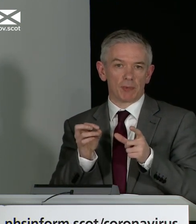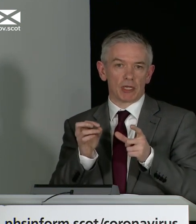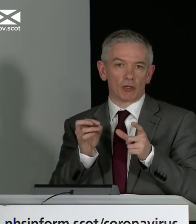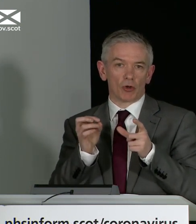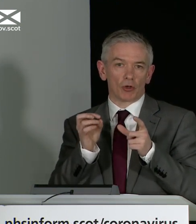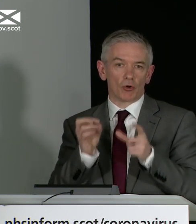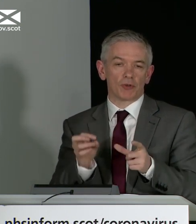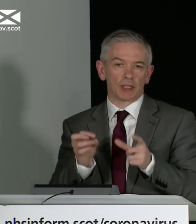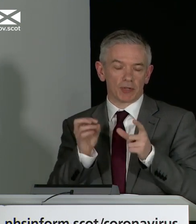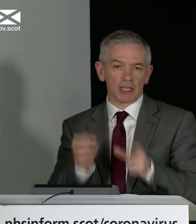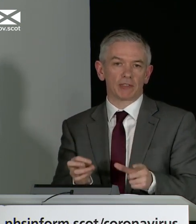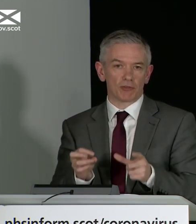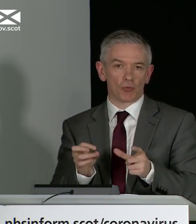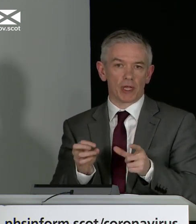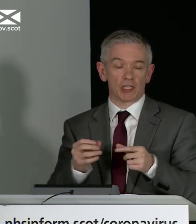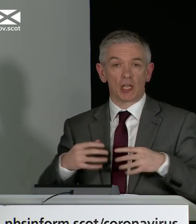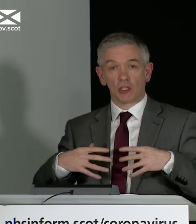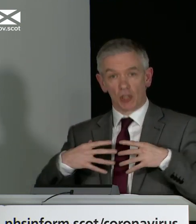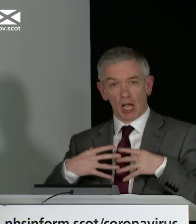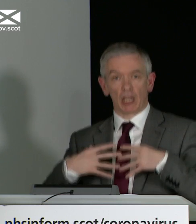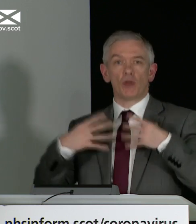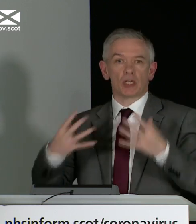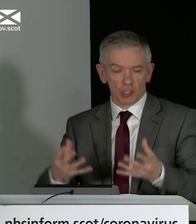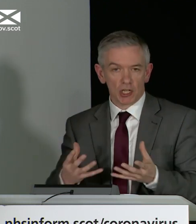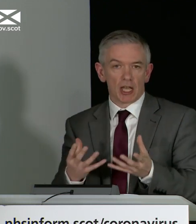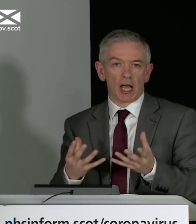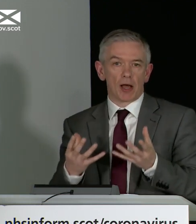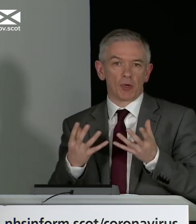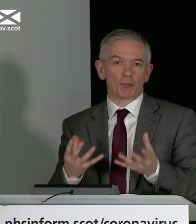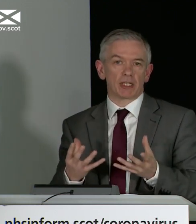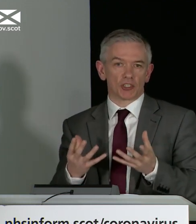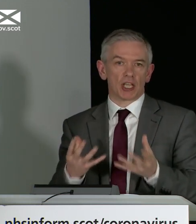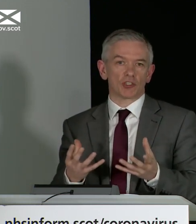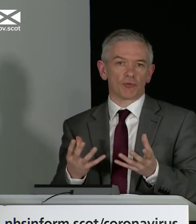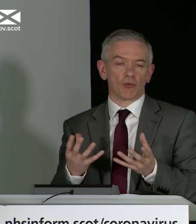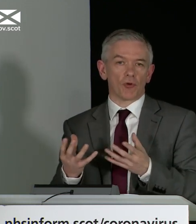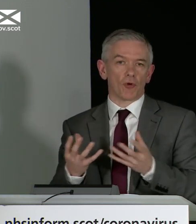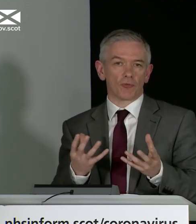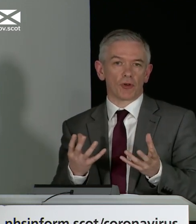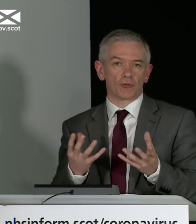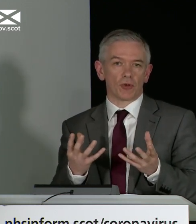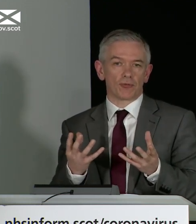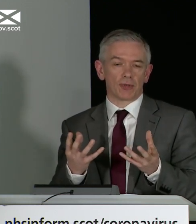may be on offer in a variety of different ways to allow us a much better sense of